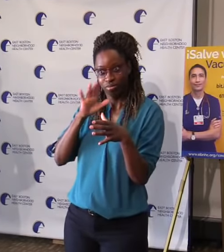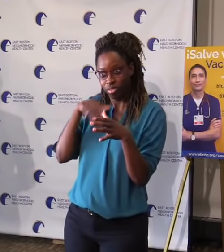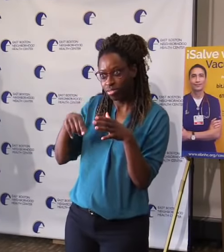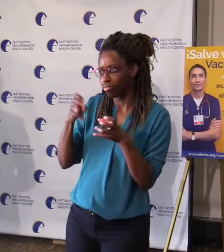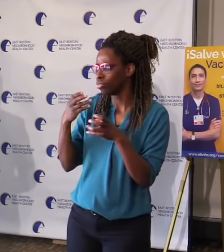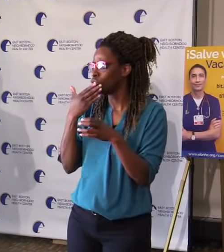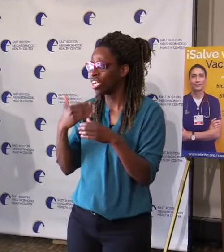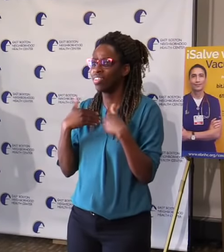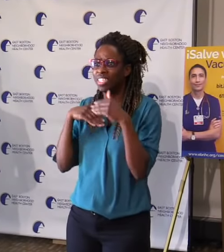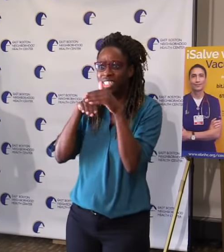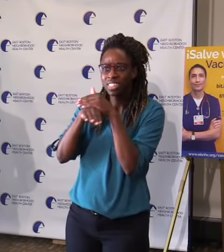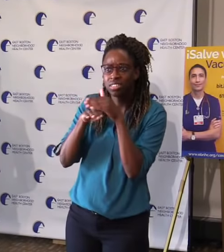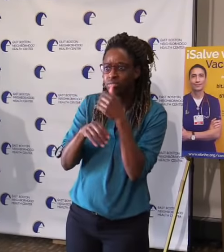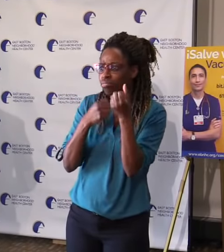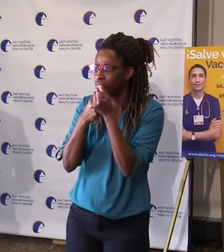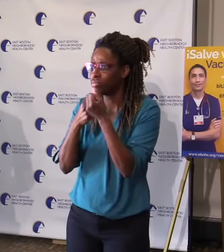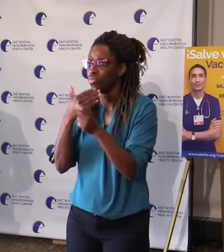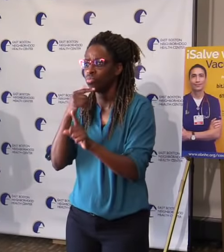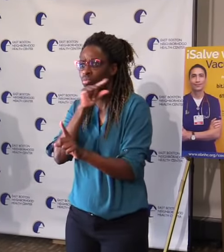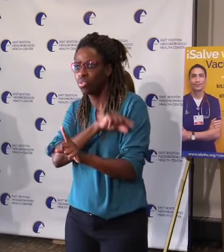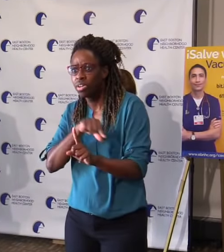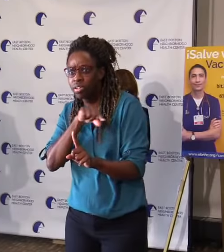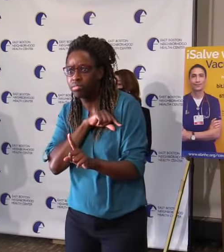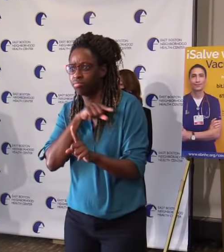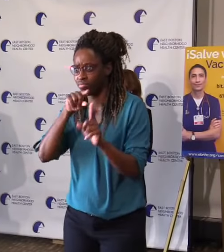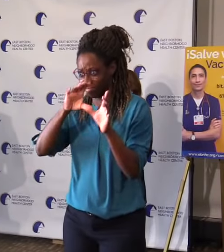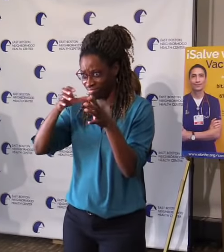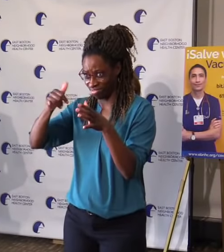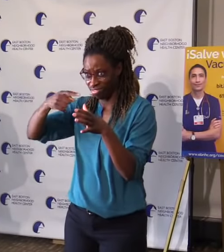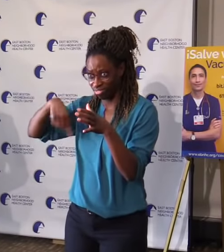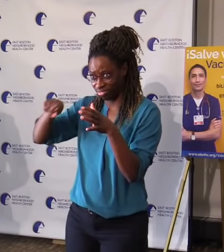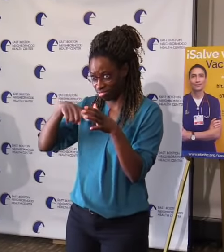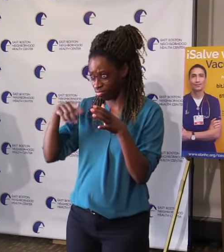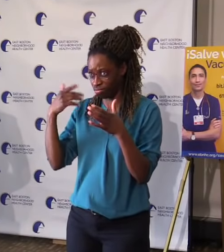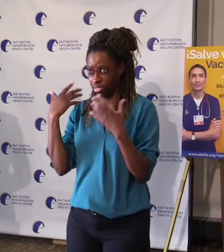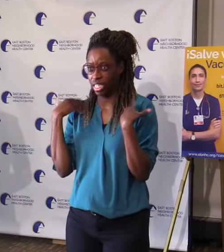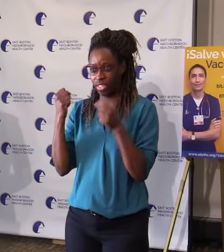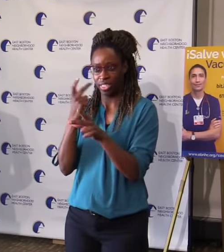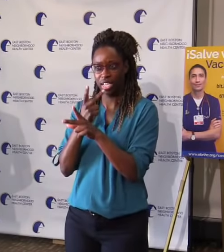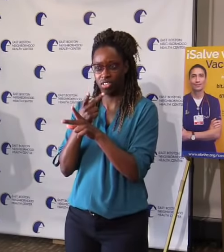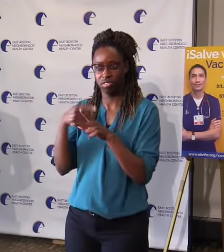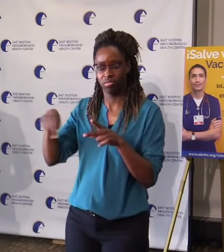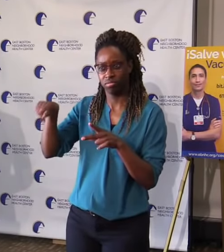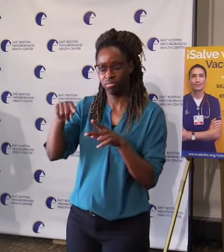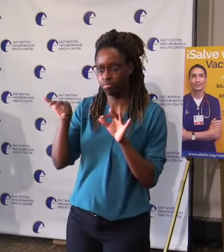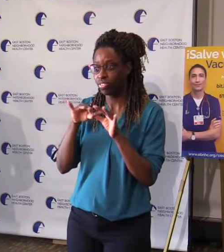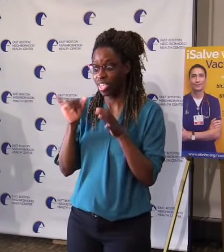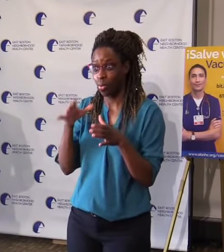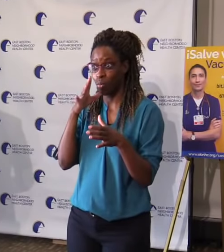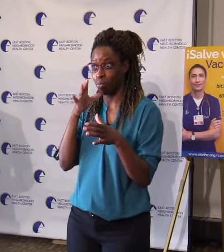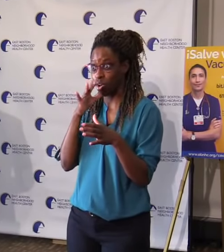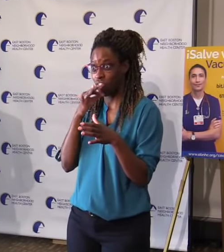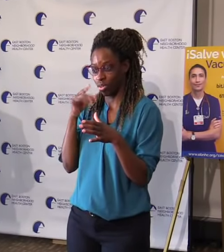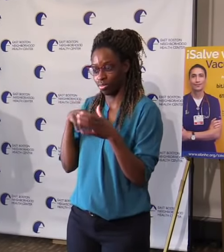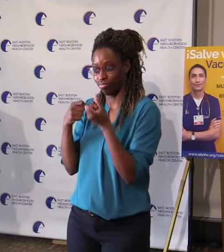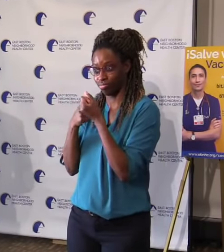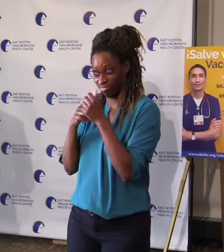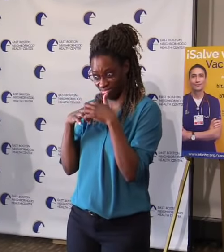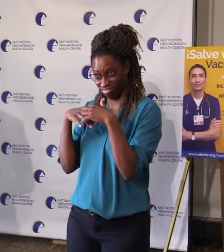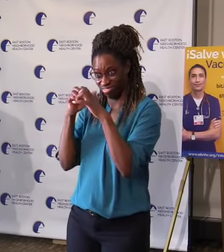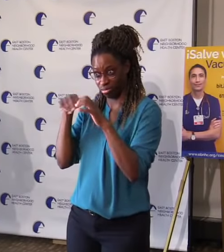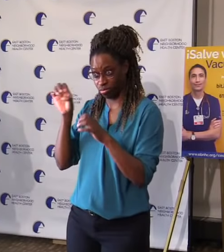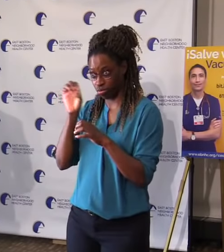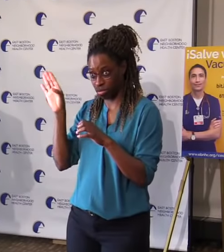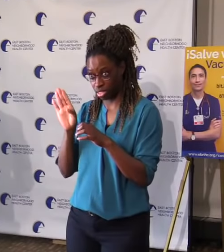accessible health care in our community. Our mission today is still committed, our